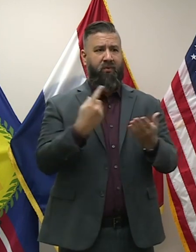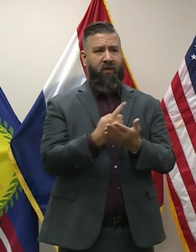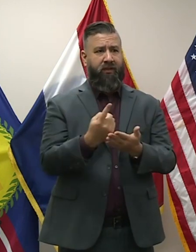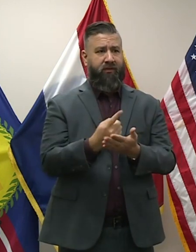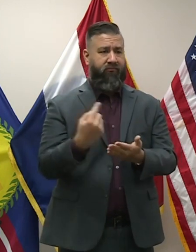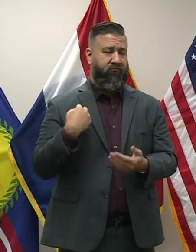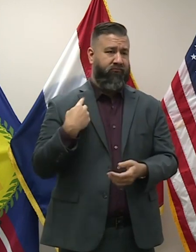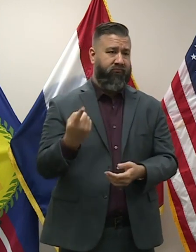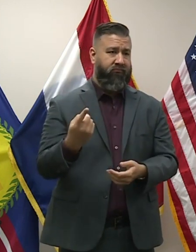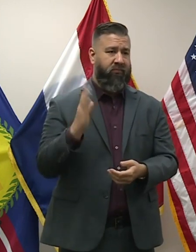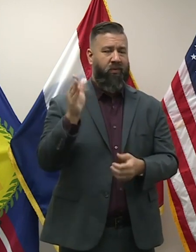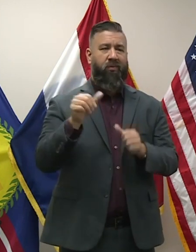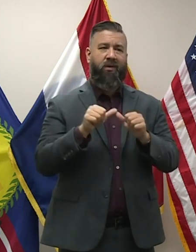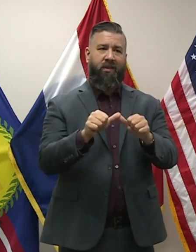And that's what we'll continue to do.